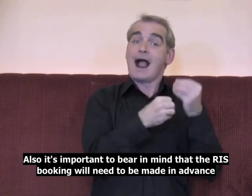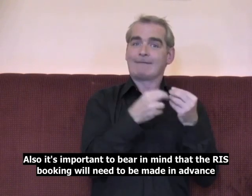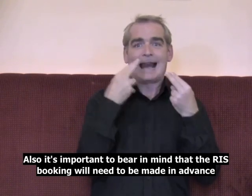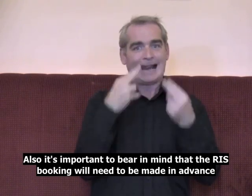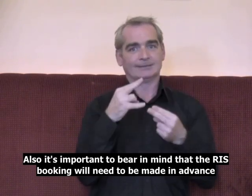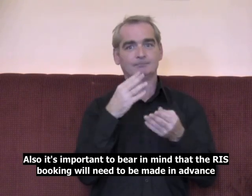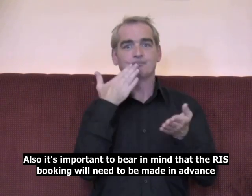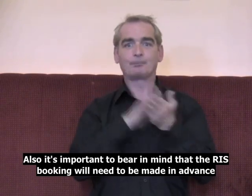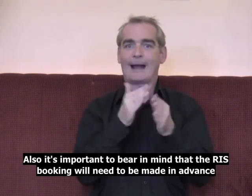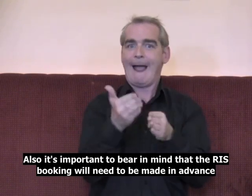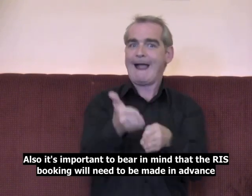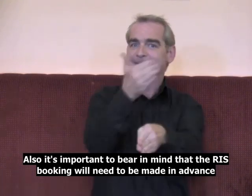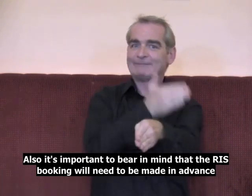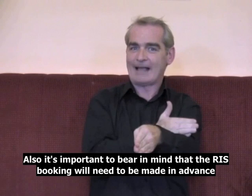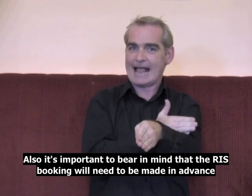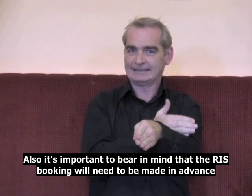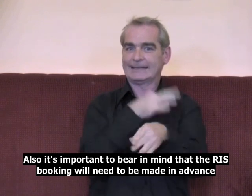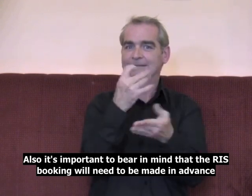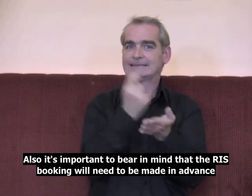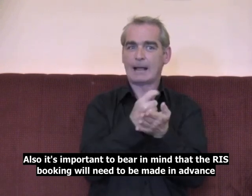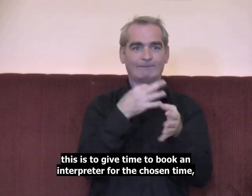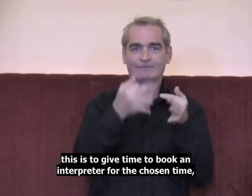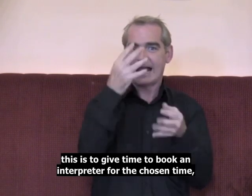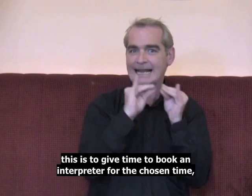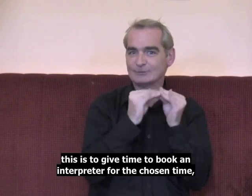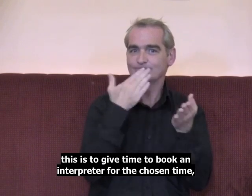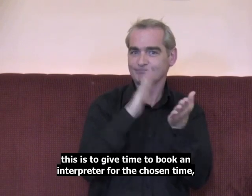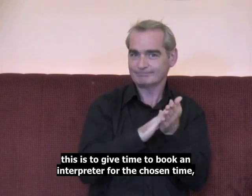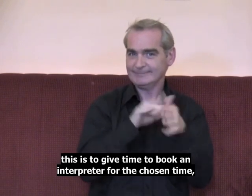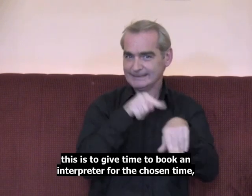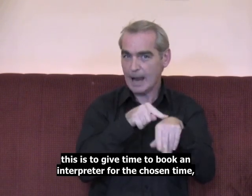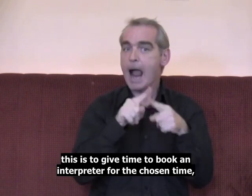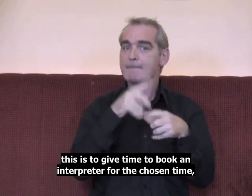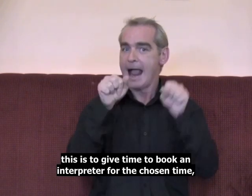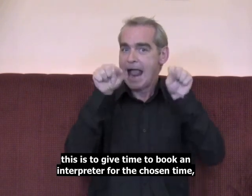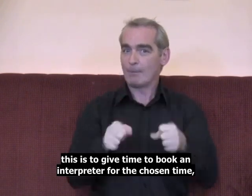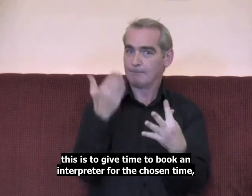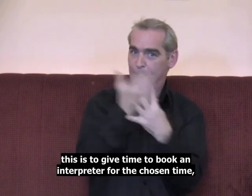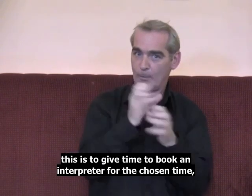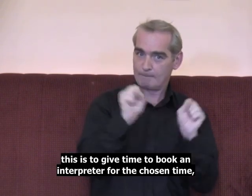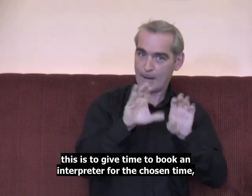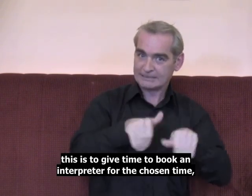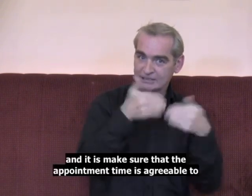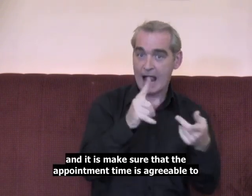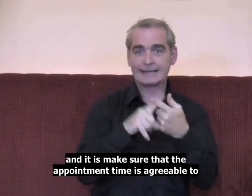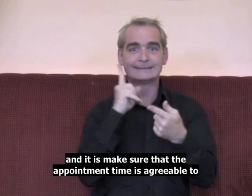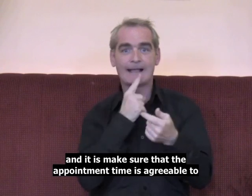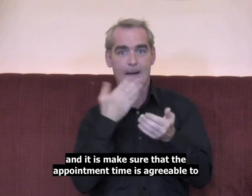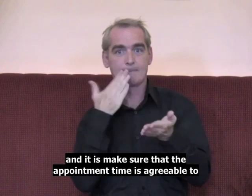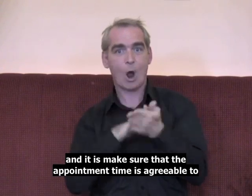bear in mind that the RIS booking will need to be made in advance. This gives time to book an interpreter for the chosen time and to make